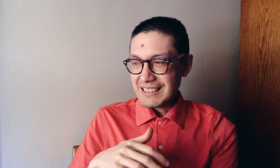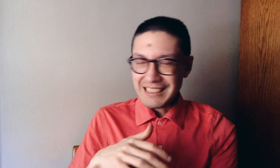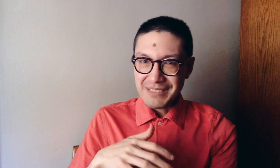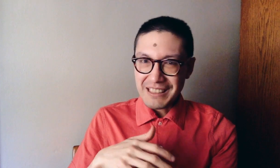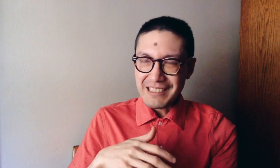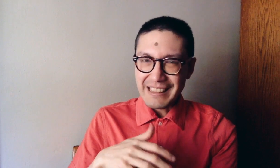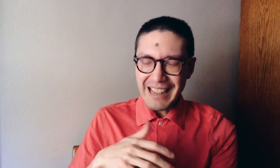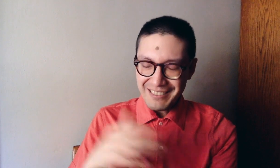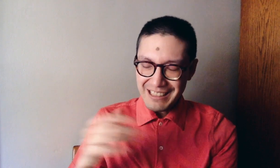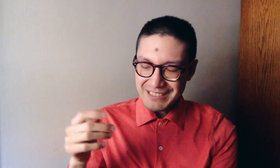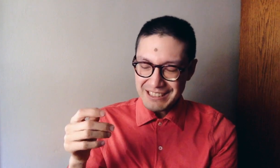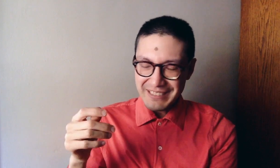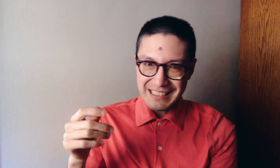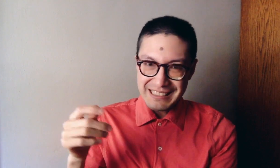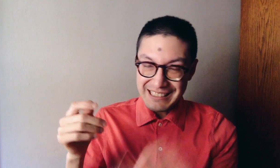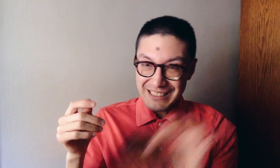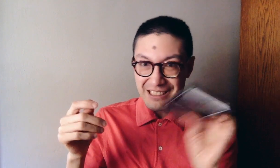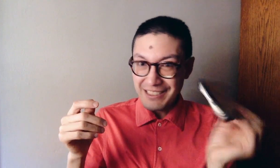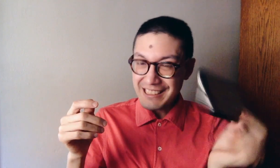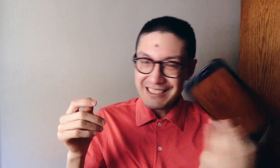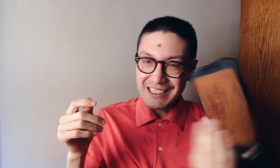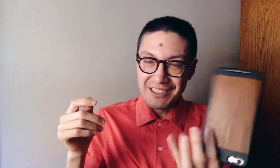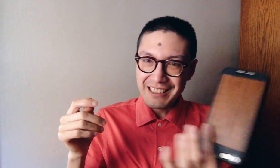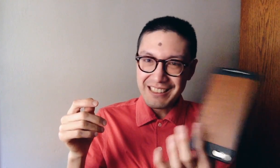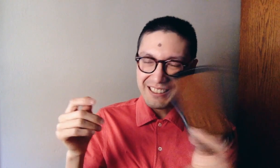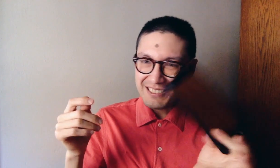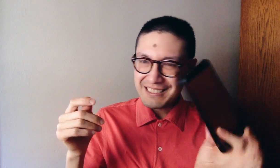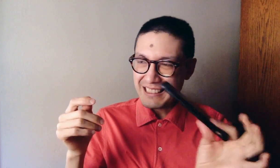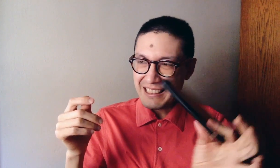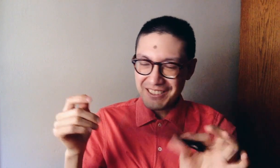it hasn't been going that great just because it's so annoying to use an iPhone.